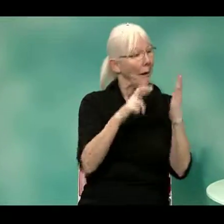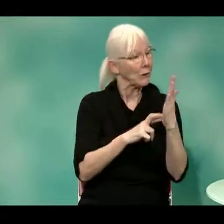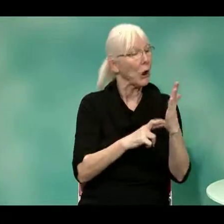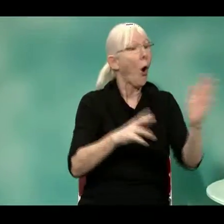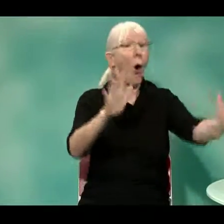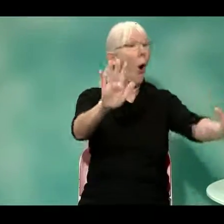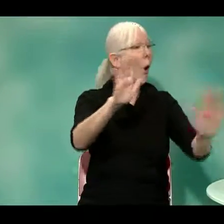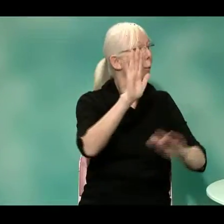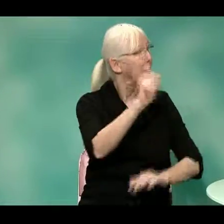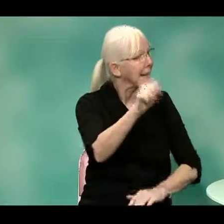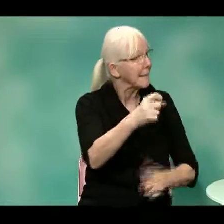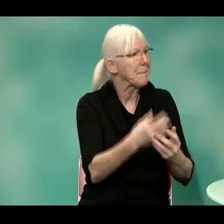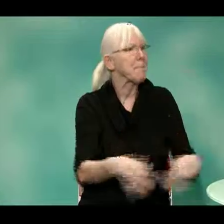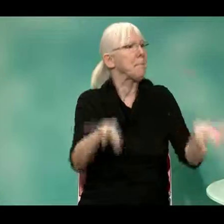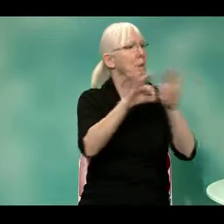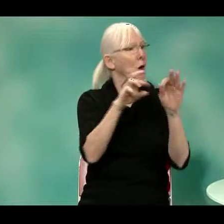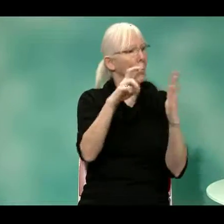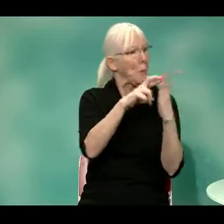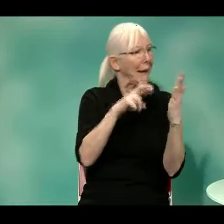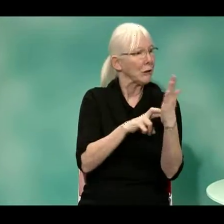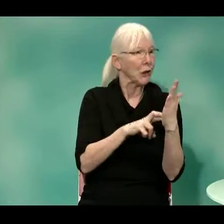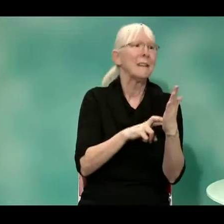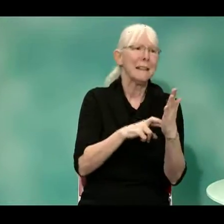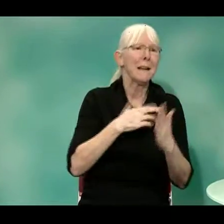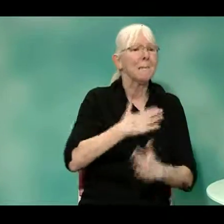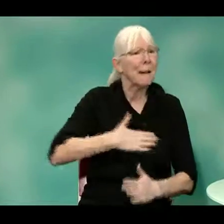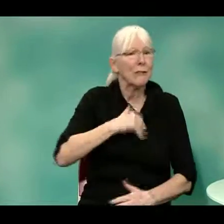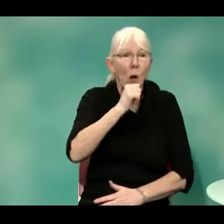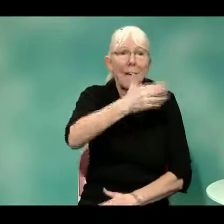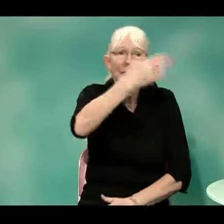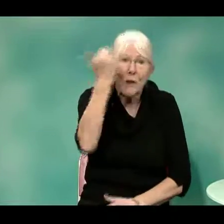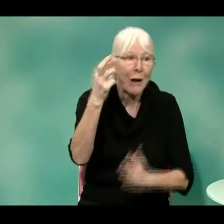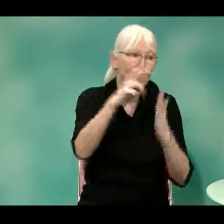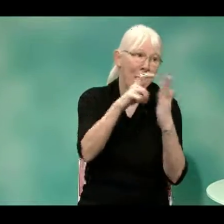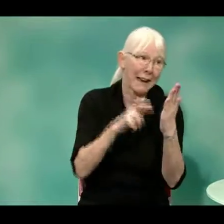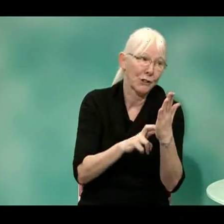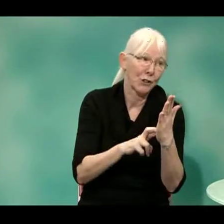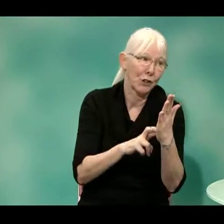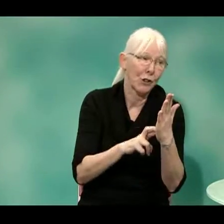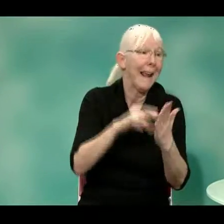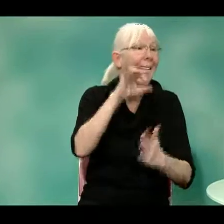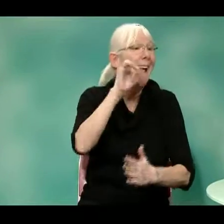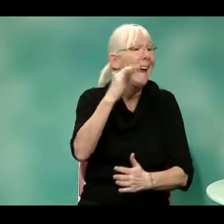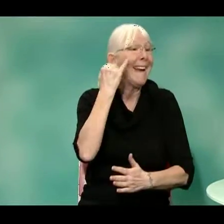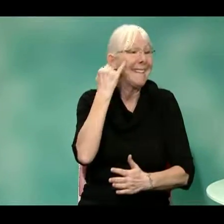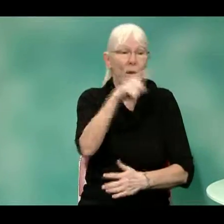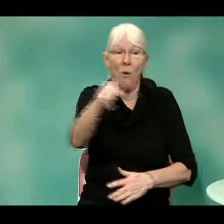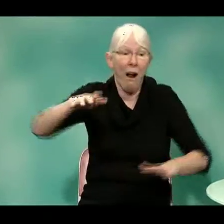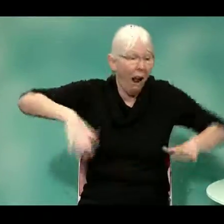you know, that'll go across, um, Canada and hopefully anybody can use that. And, of course, they'll need to register.